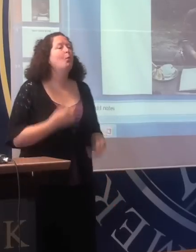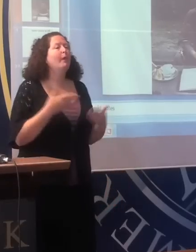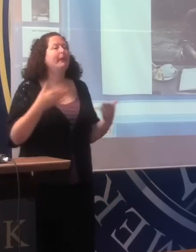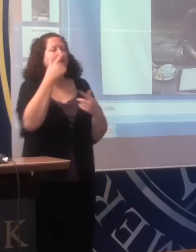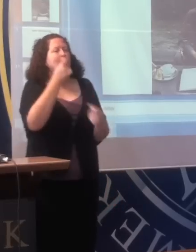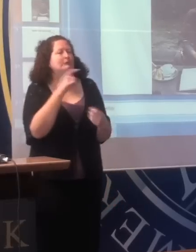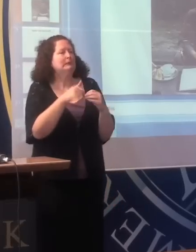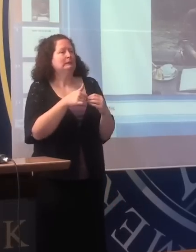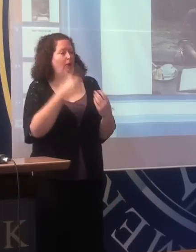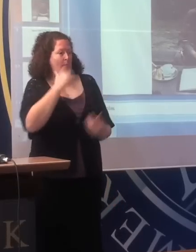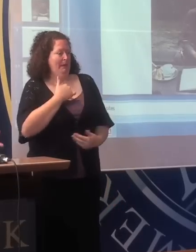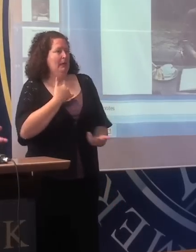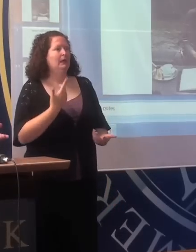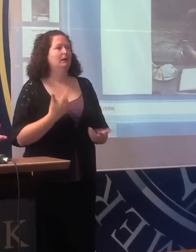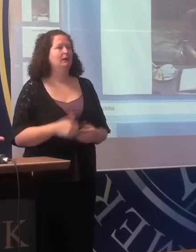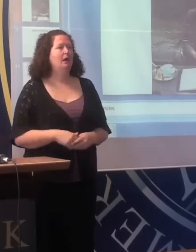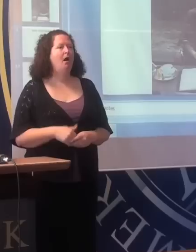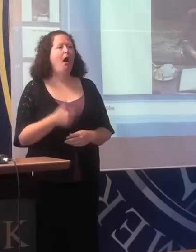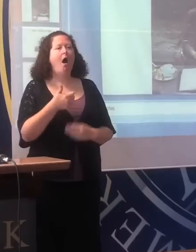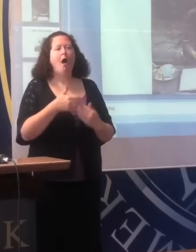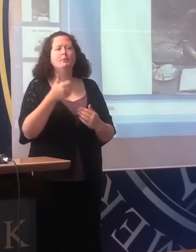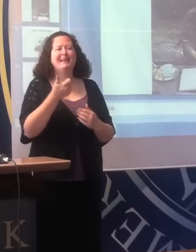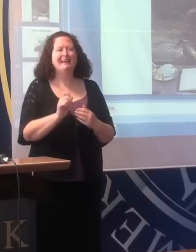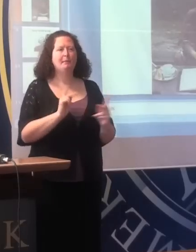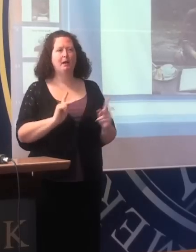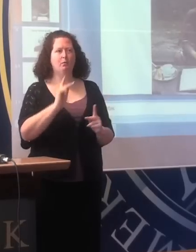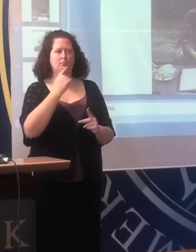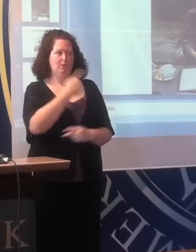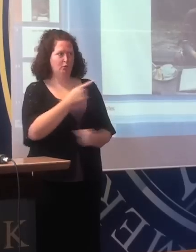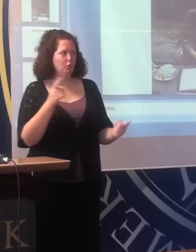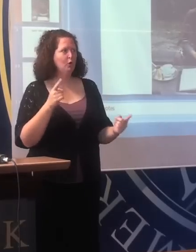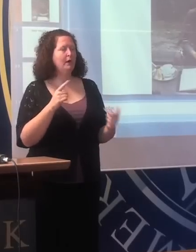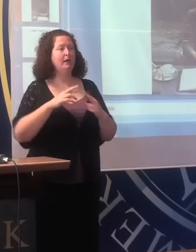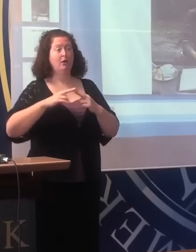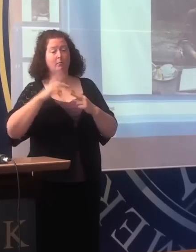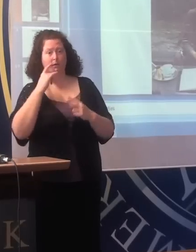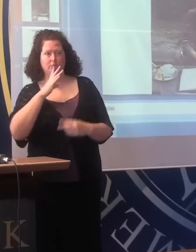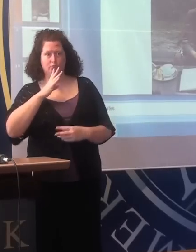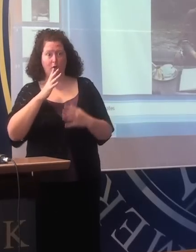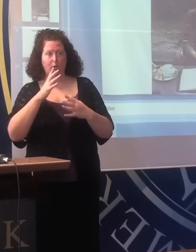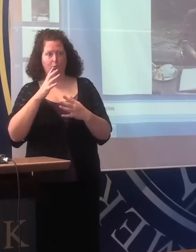things about the job I had is that almost anybody would talk to you, either because they had to or because they wanted to.